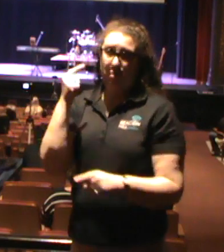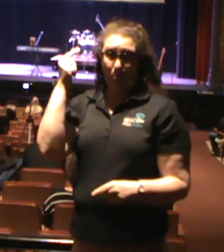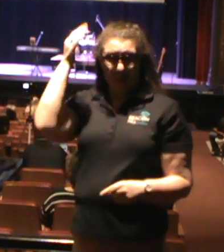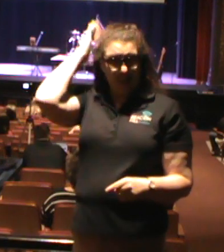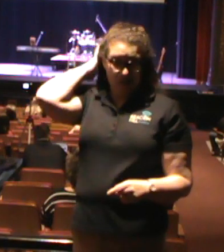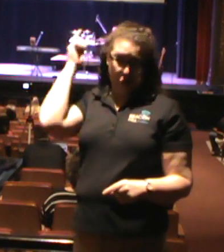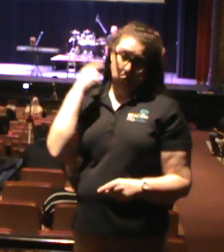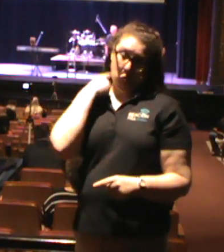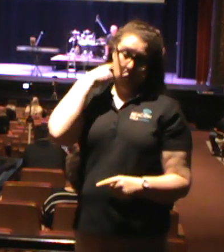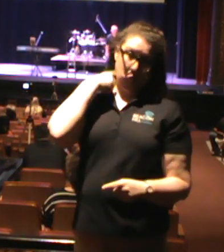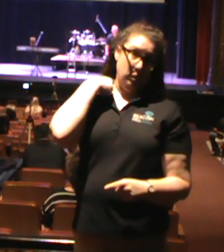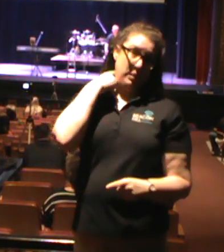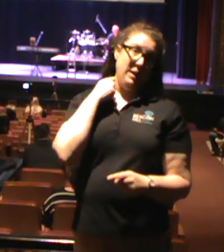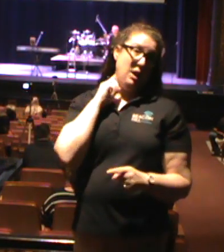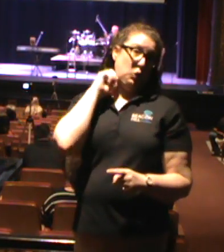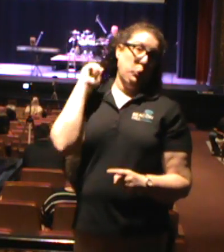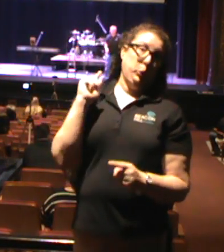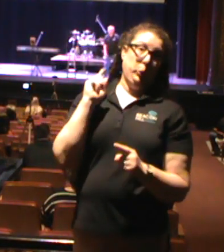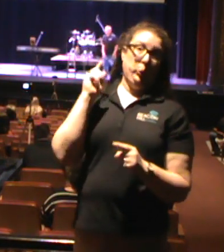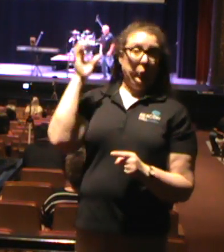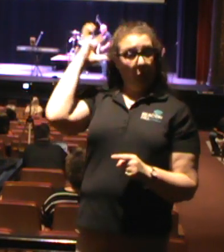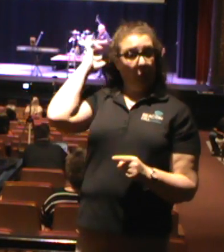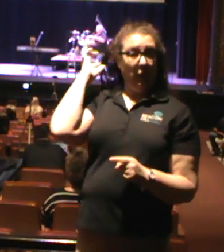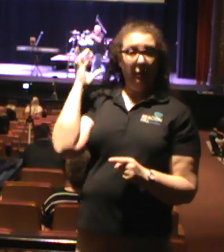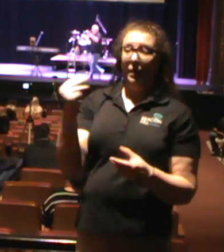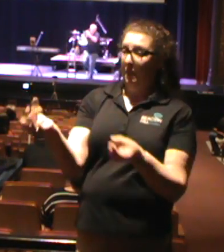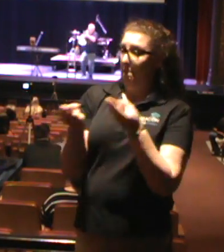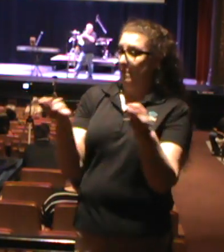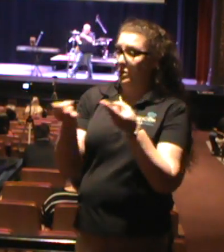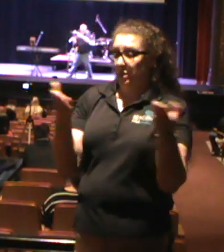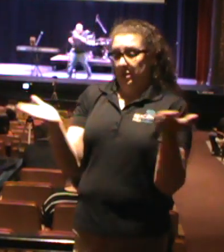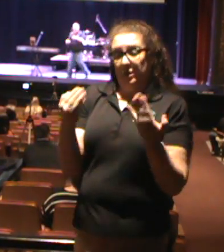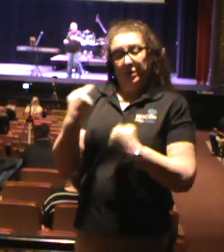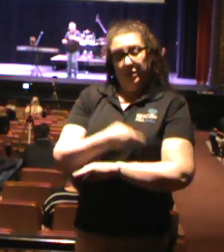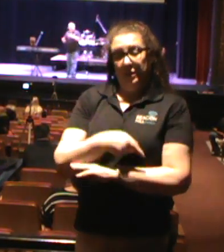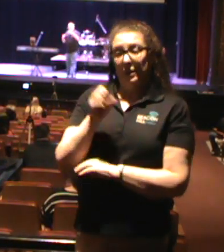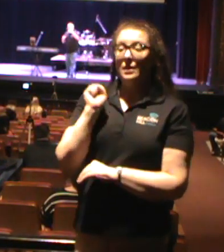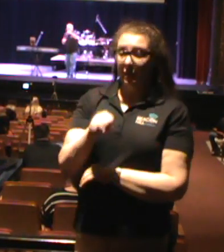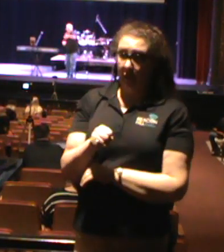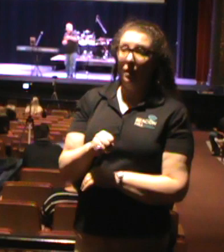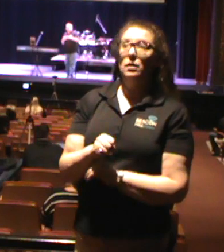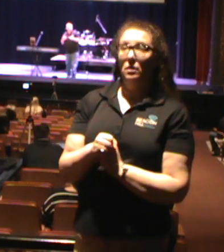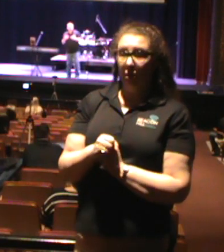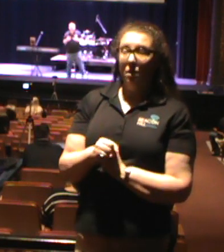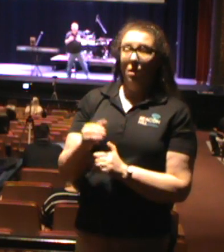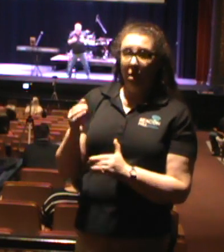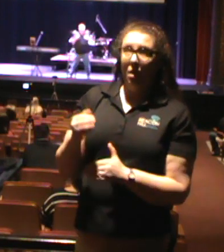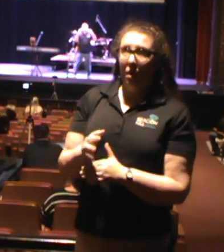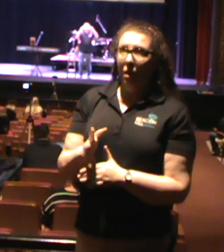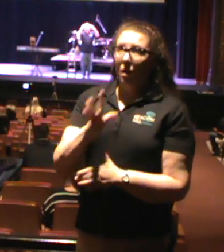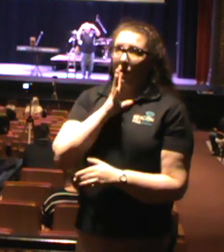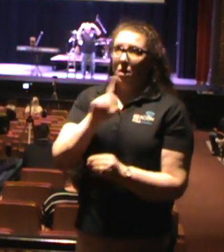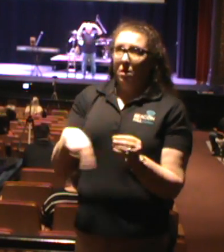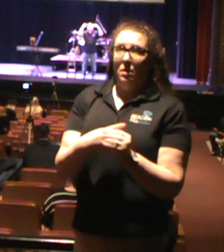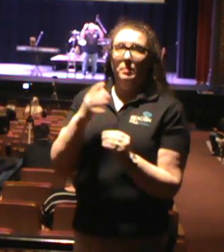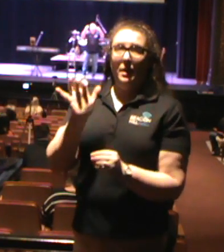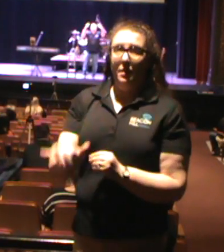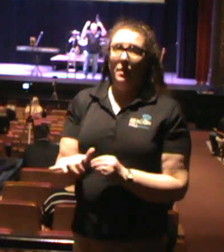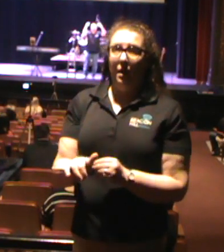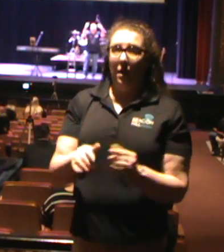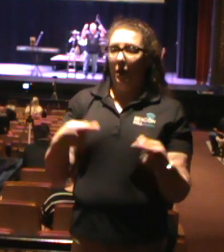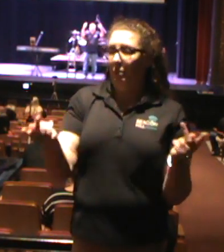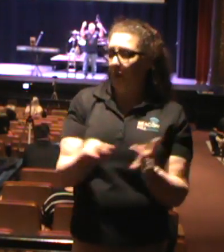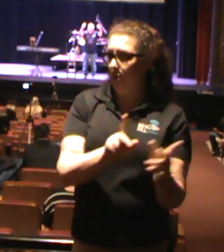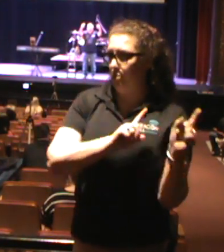standing up on the back of my neck, man. We have some missionaries here today that can testify to that. There are places where you just go and you just